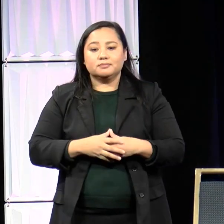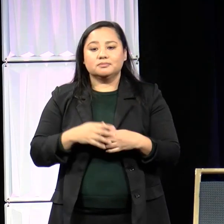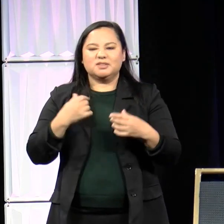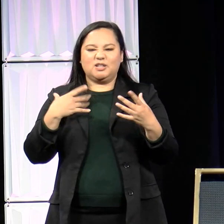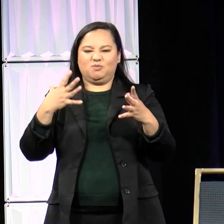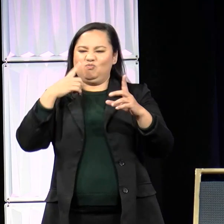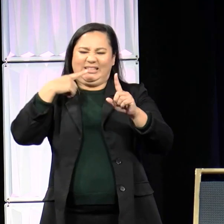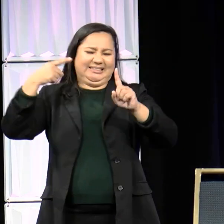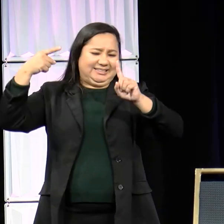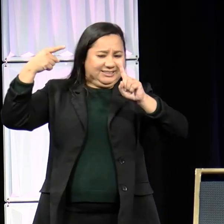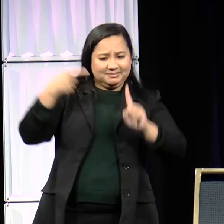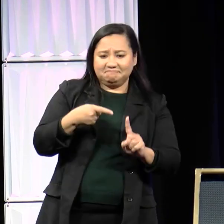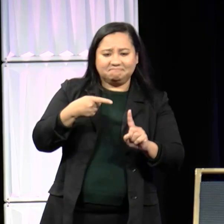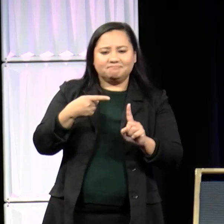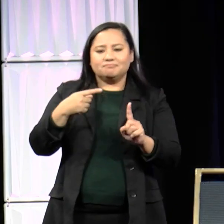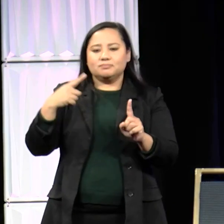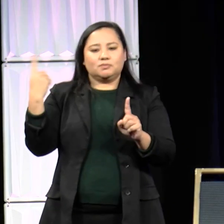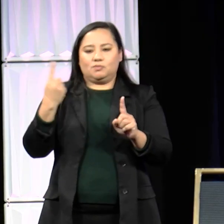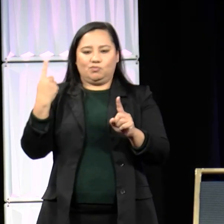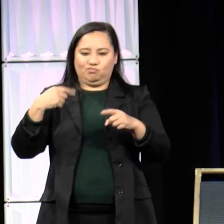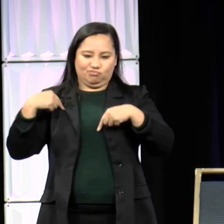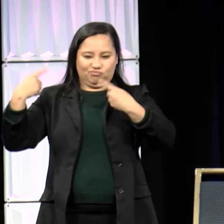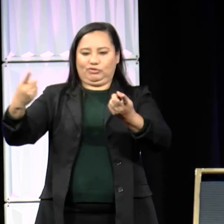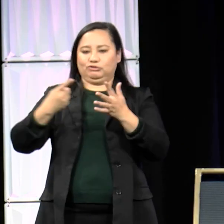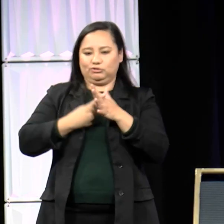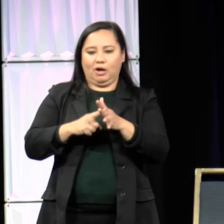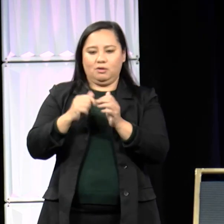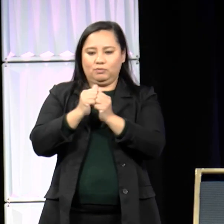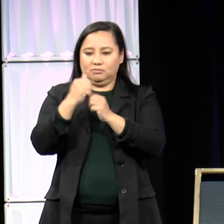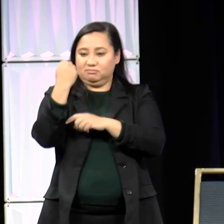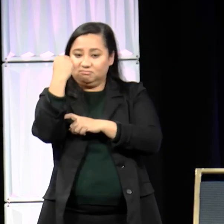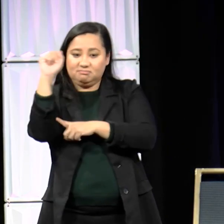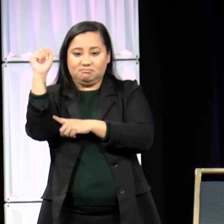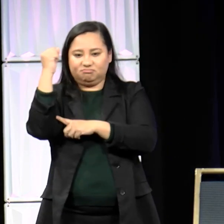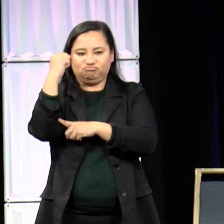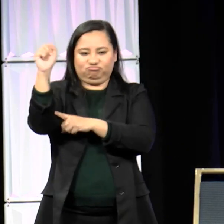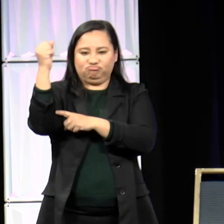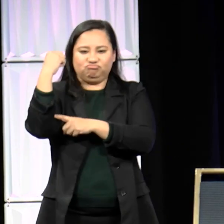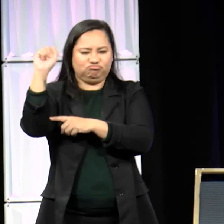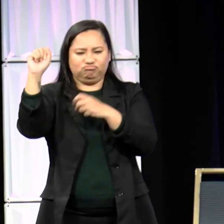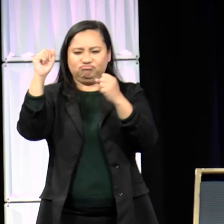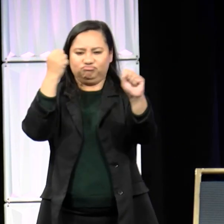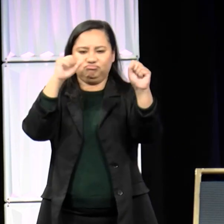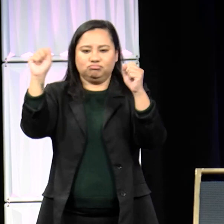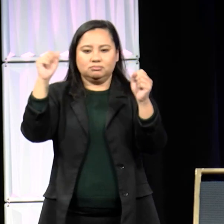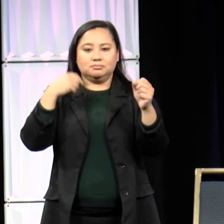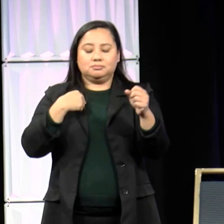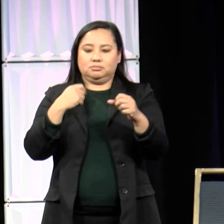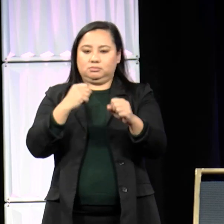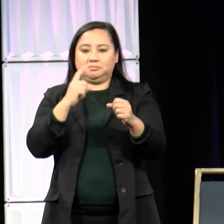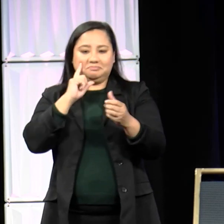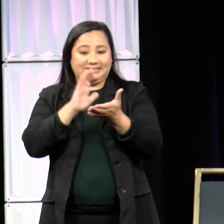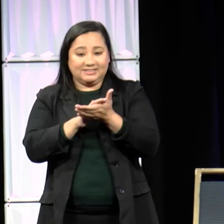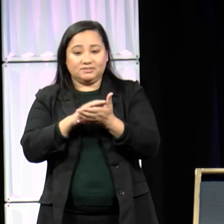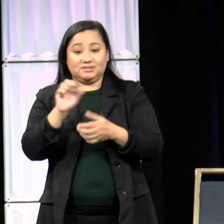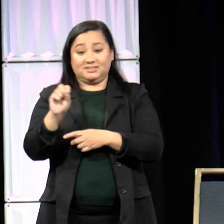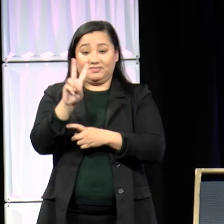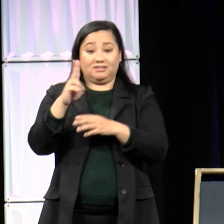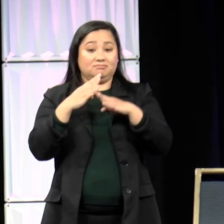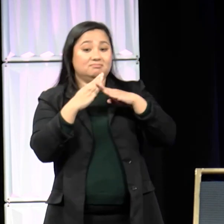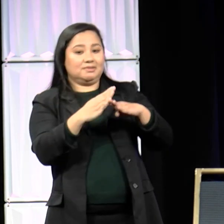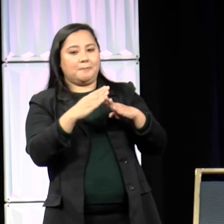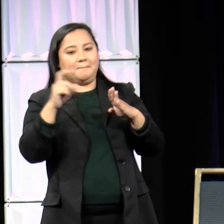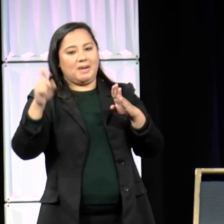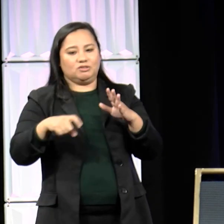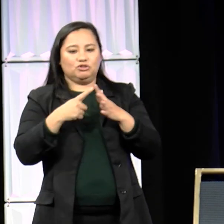been the catalyst to every civil movement. And I believe that sexual violence prevention efforts have to start with youth engagement